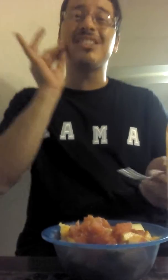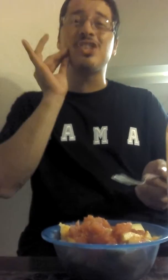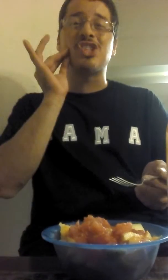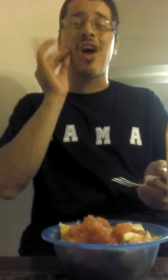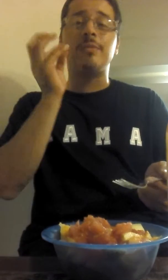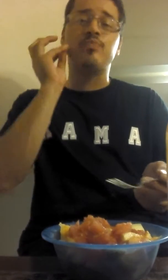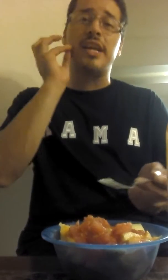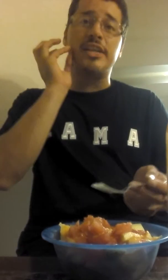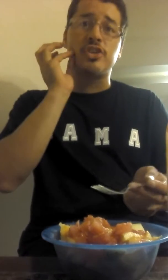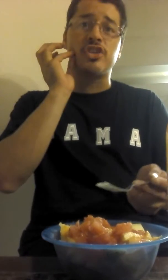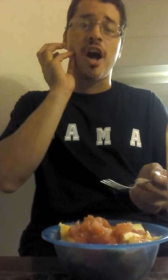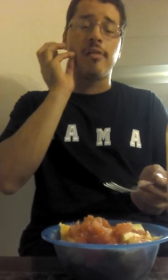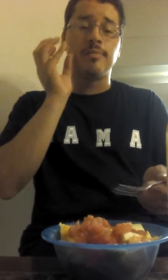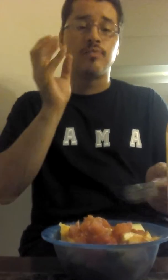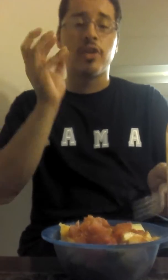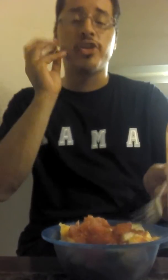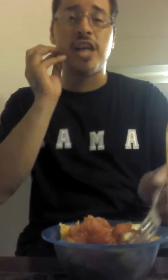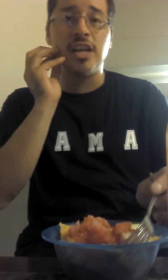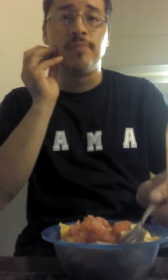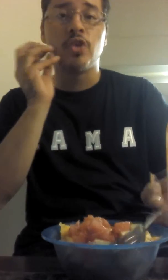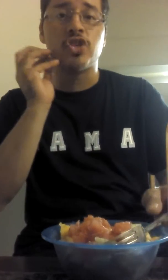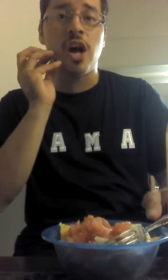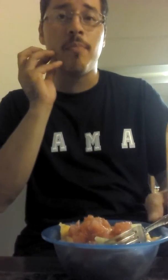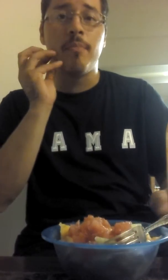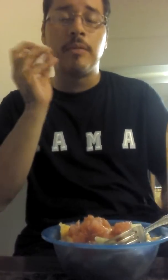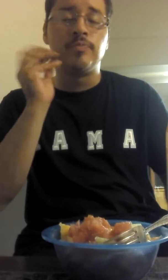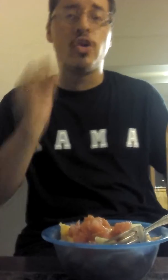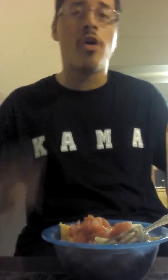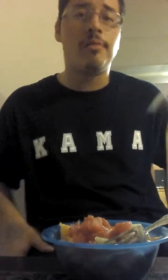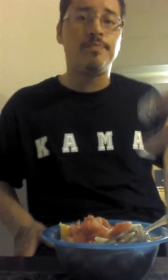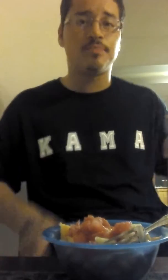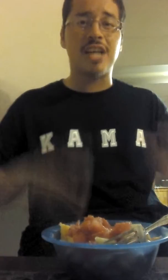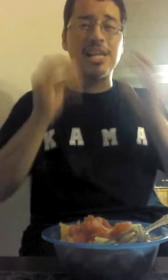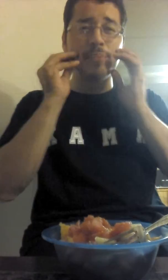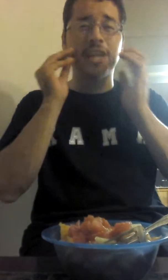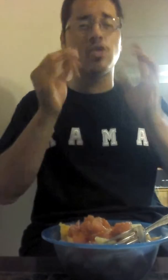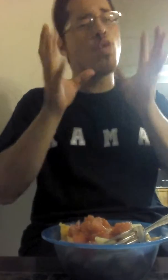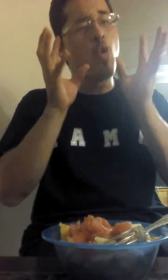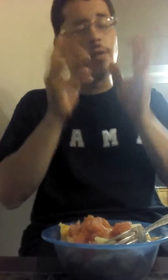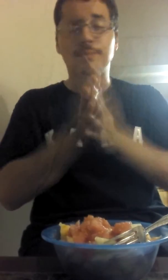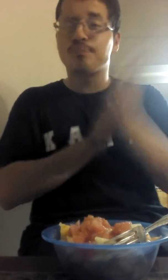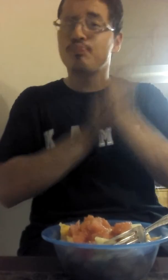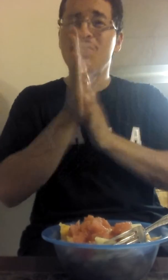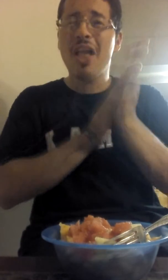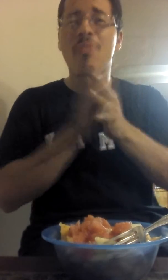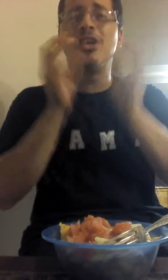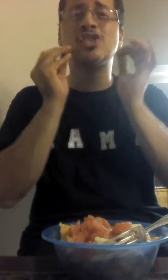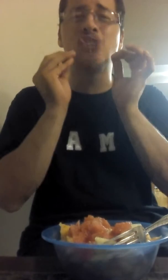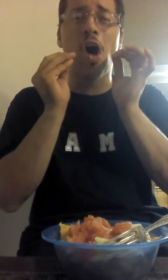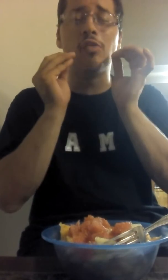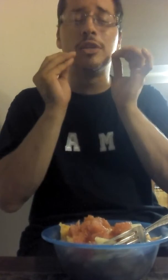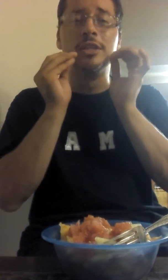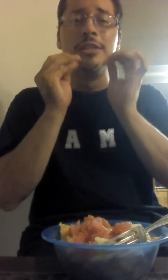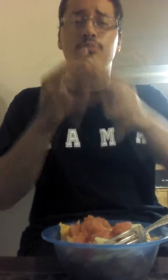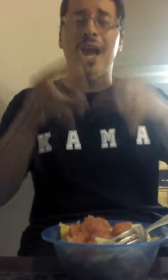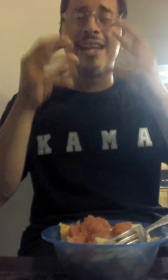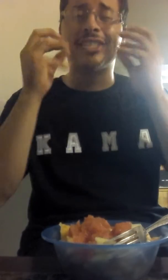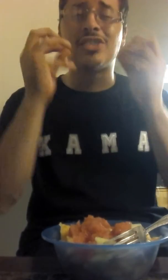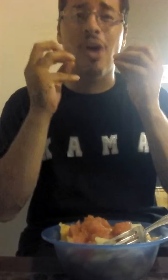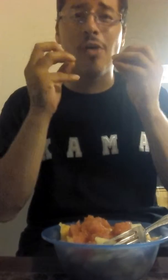of the salt, hit your tongue, your taste, your tongue, your taste buds, ooh! The salt, and the salt,